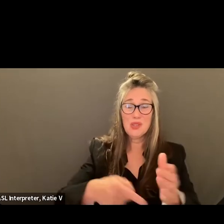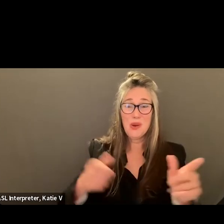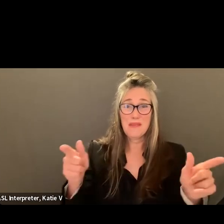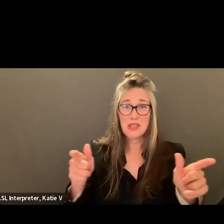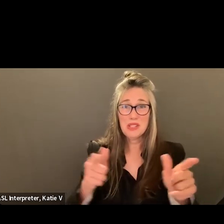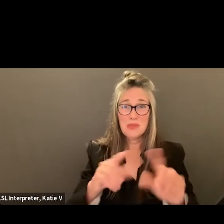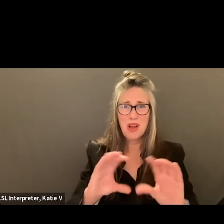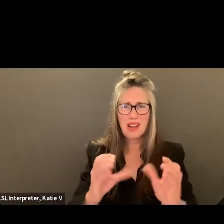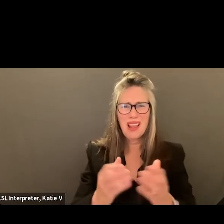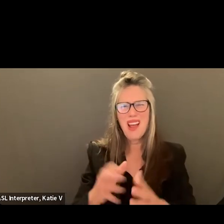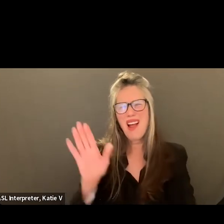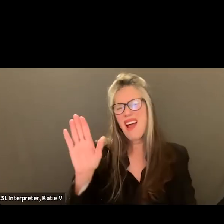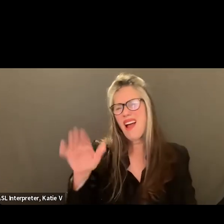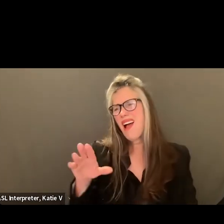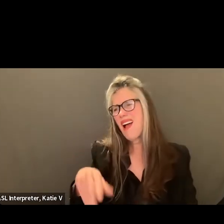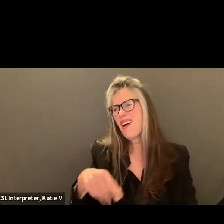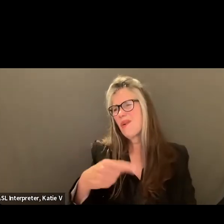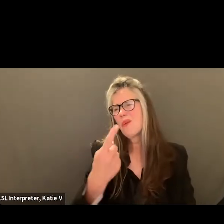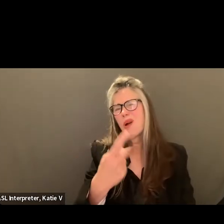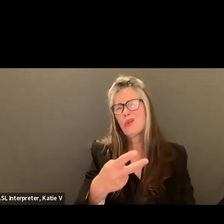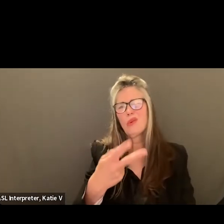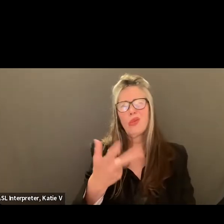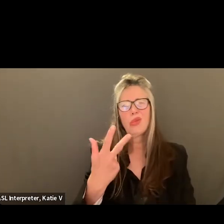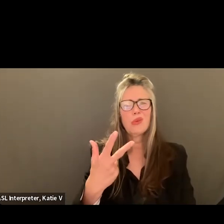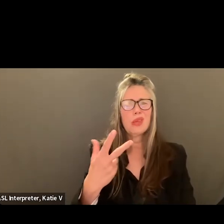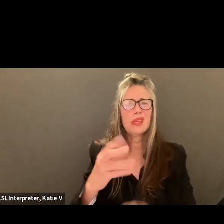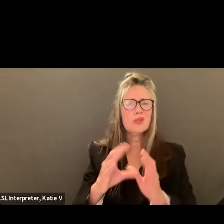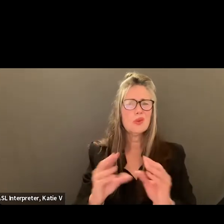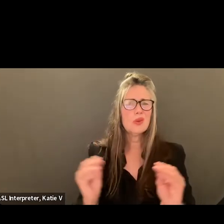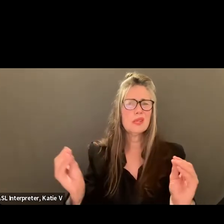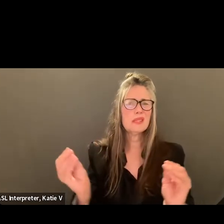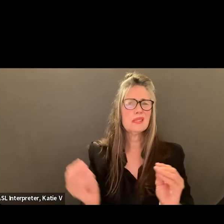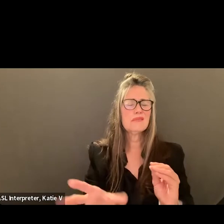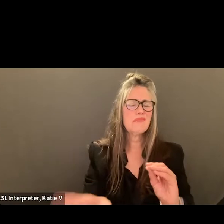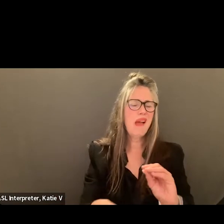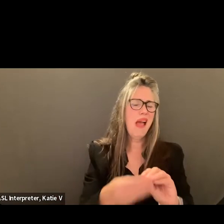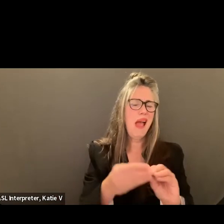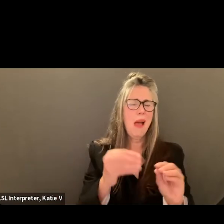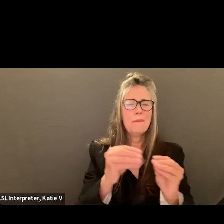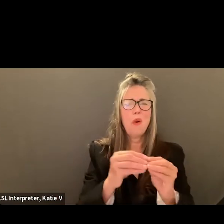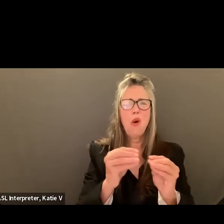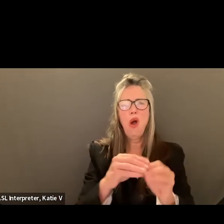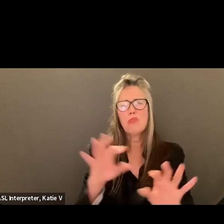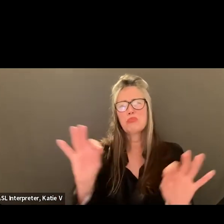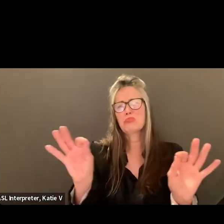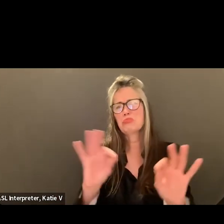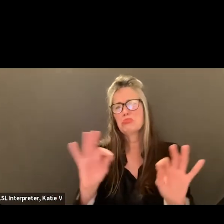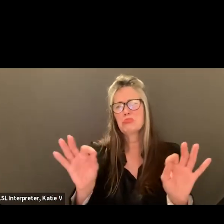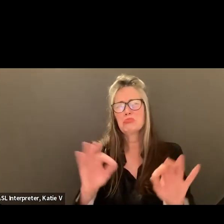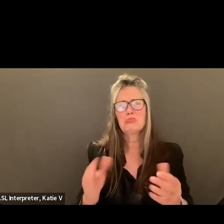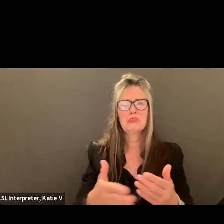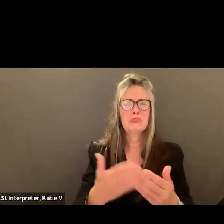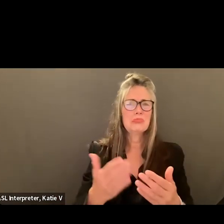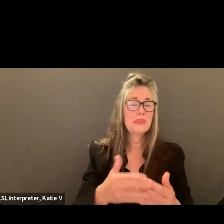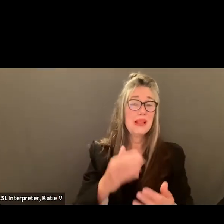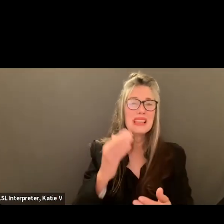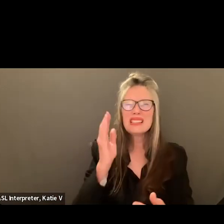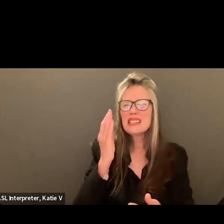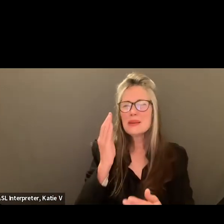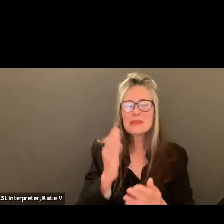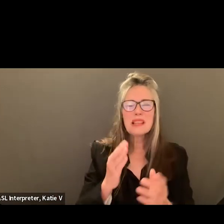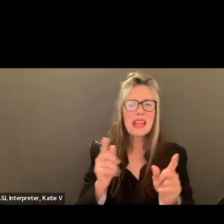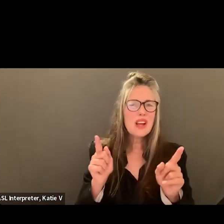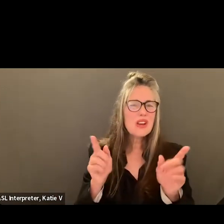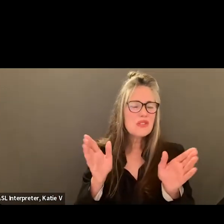like, what's a couple more students? What's another three students in every class? It feels like a very small number compared to the